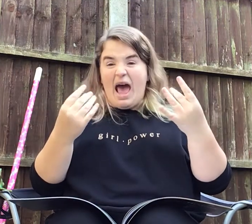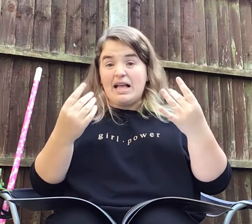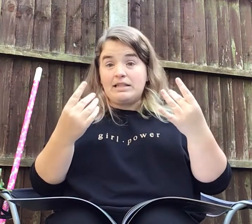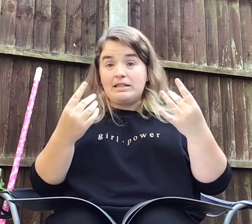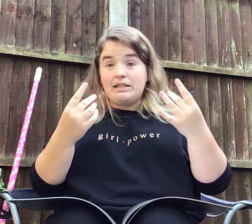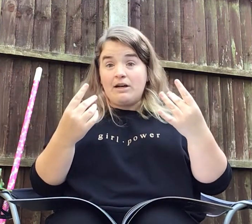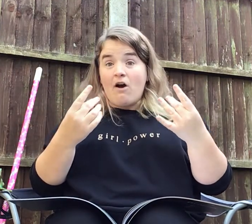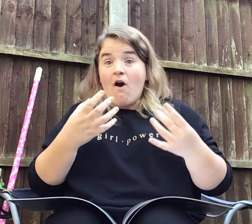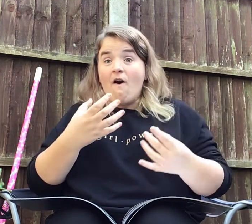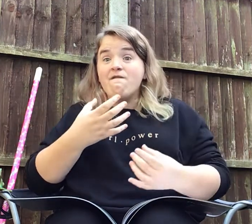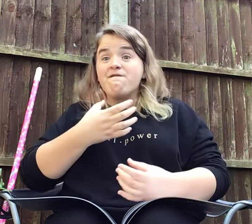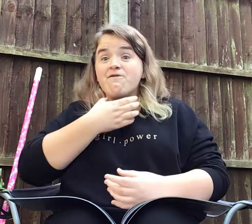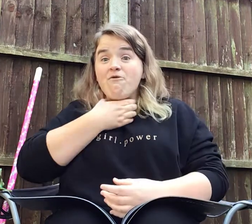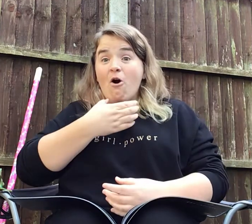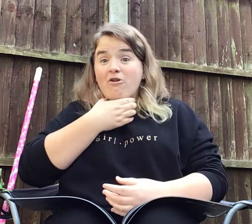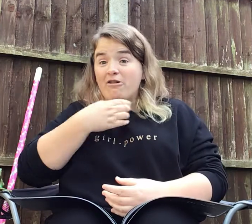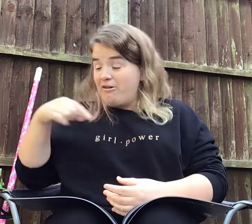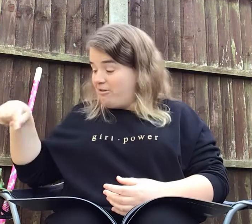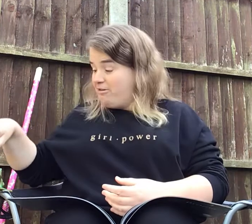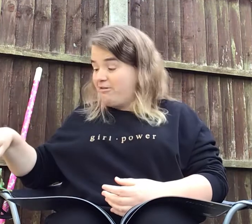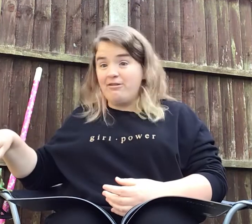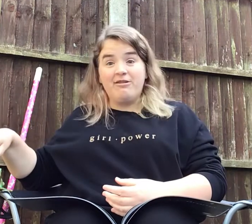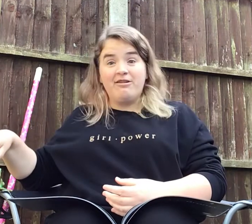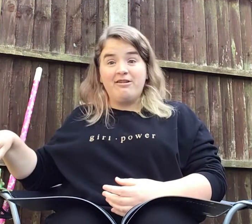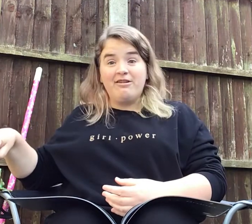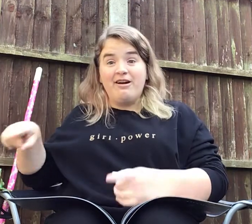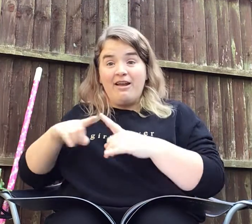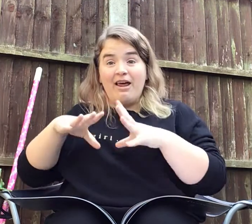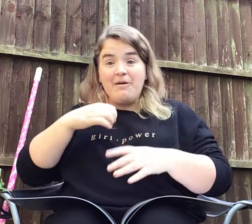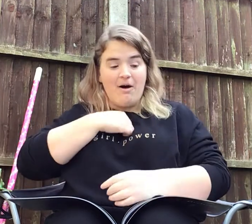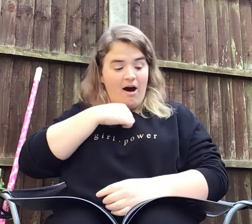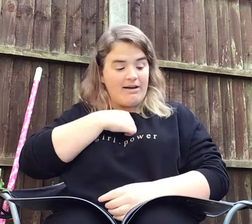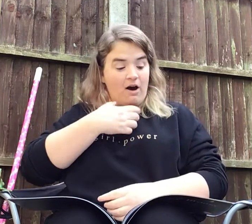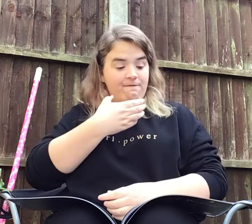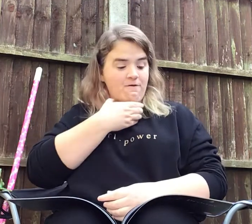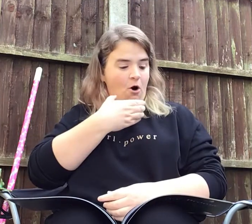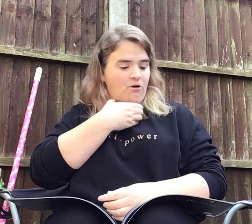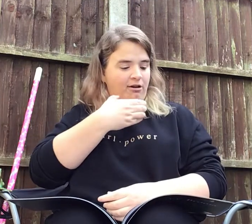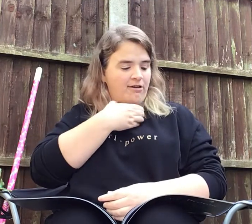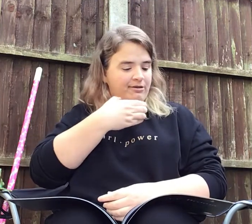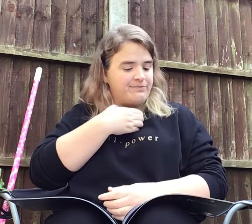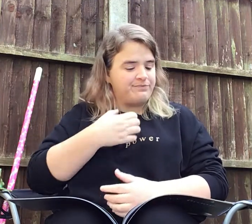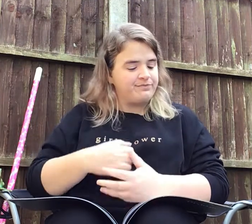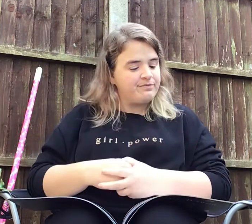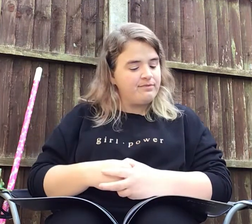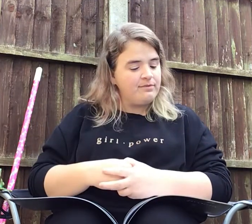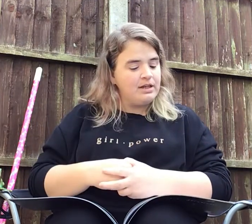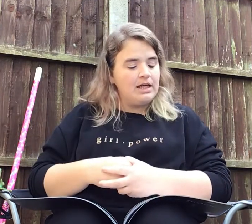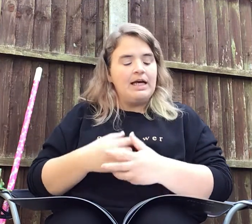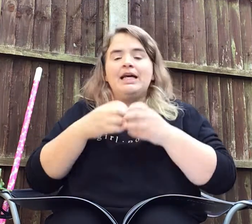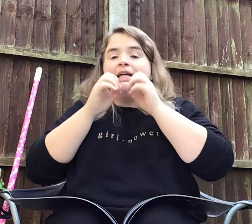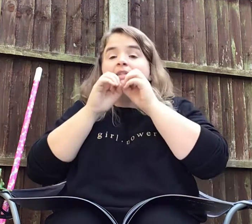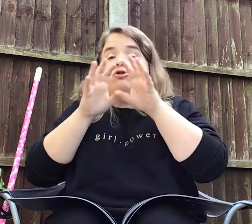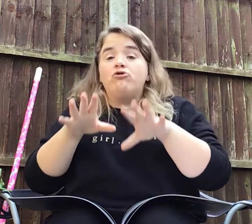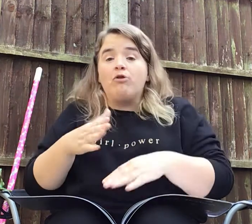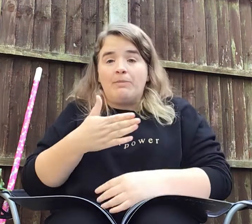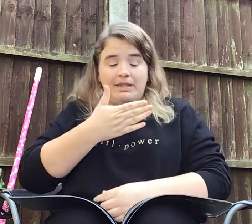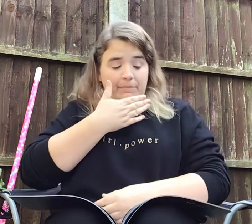frog. Like mine, a frog. He dropped it